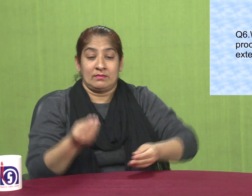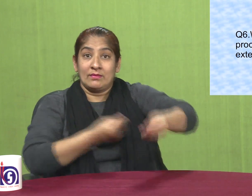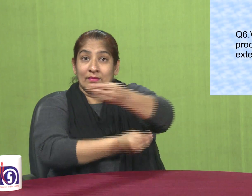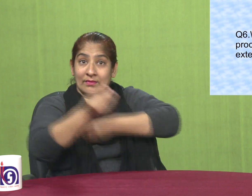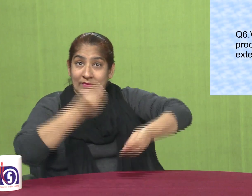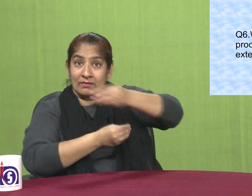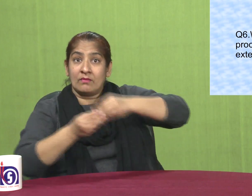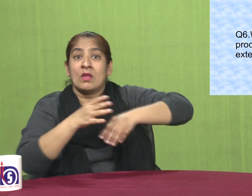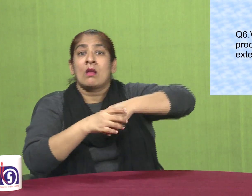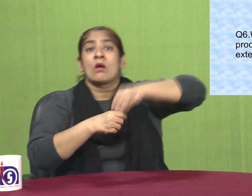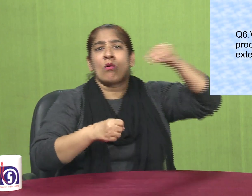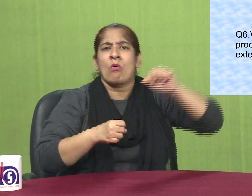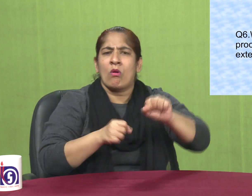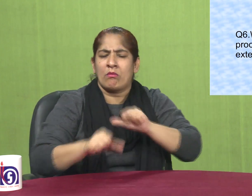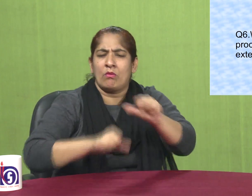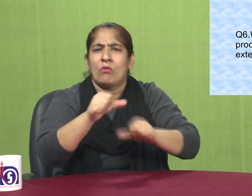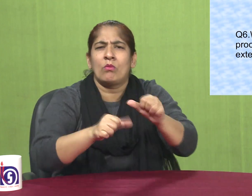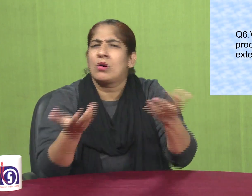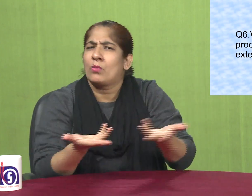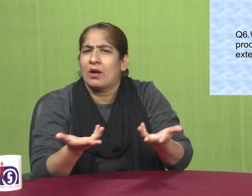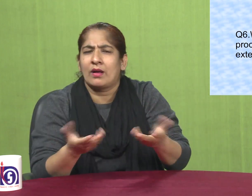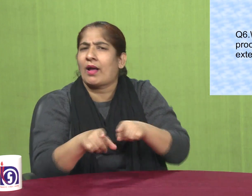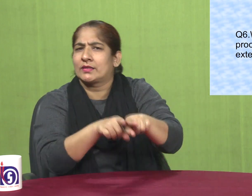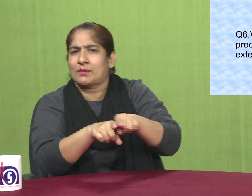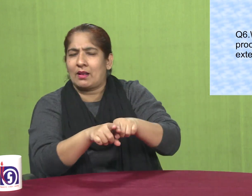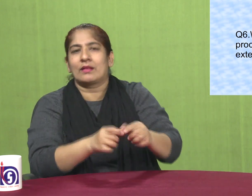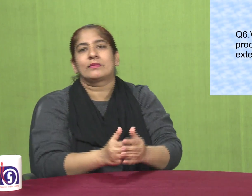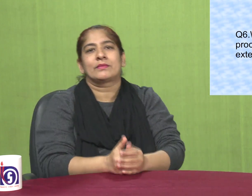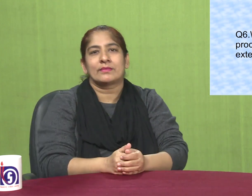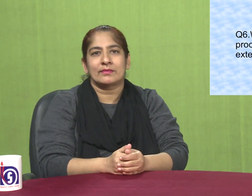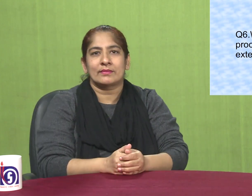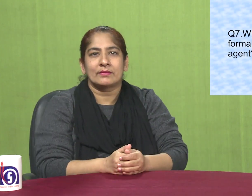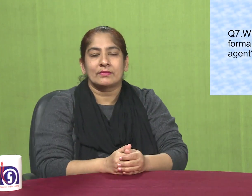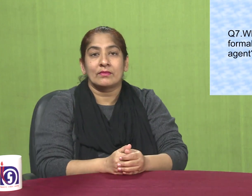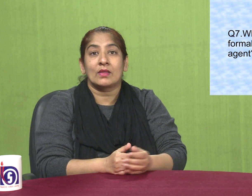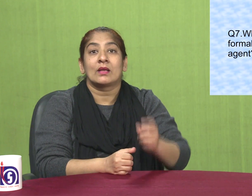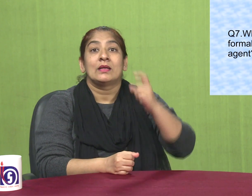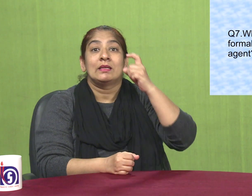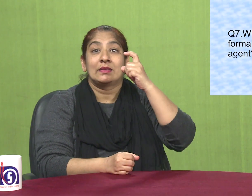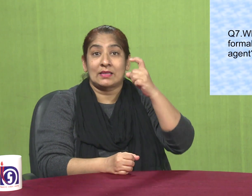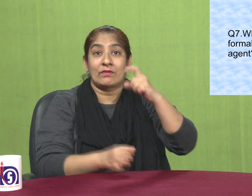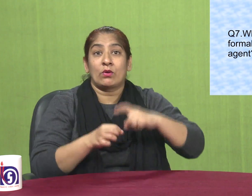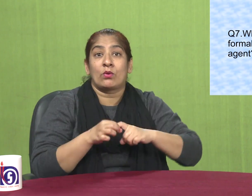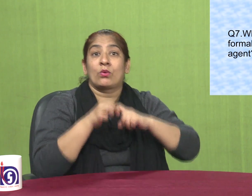external trade question number 7